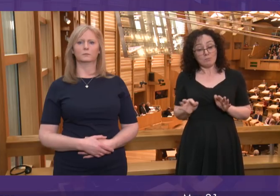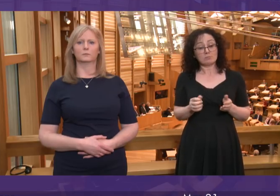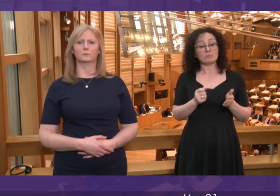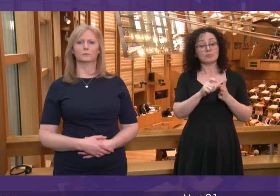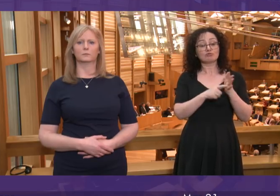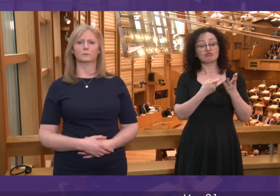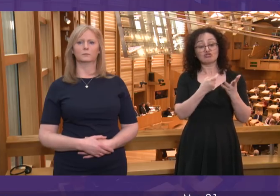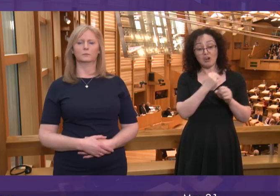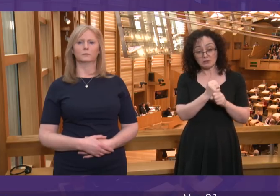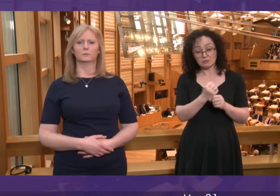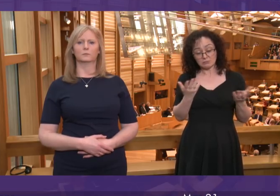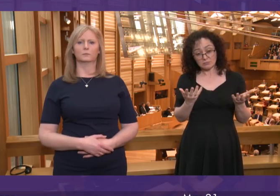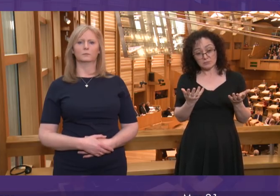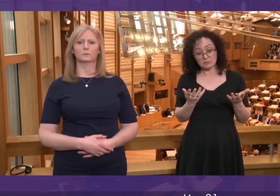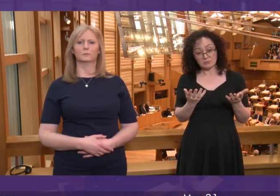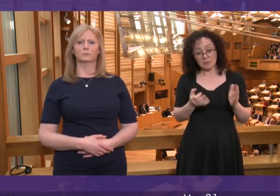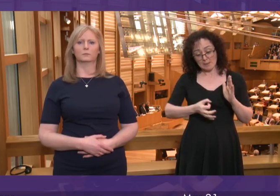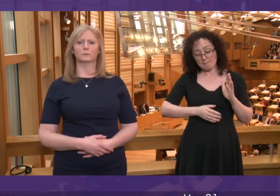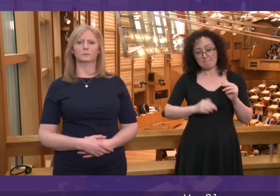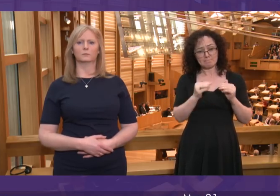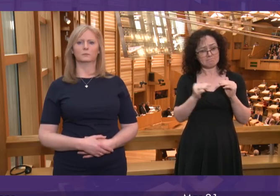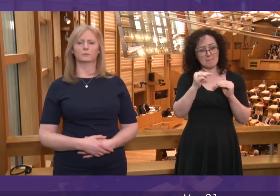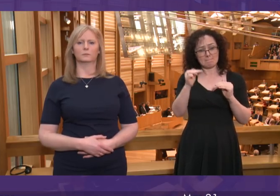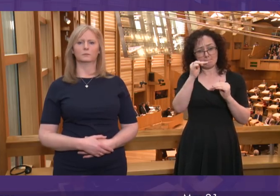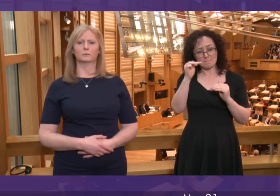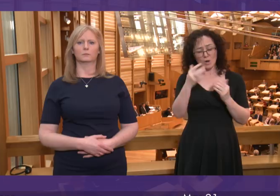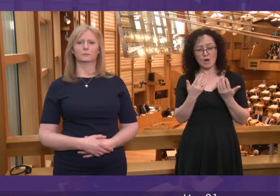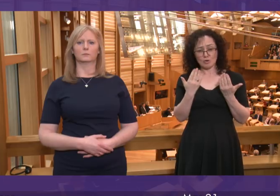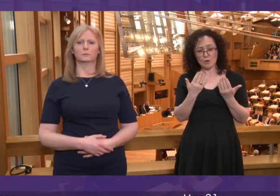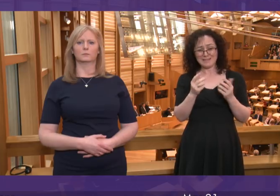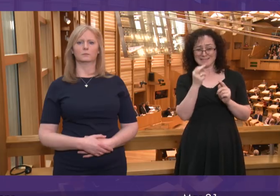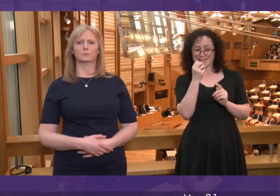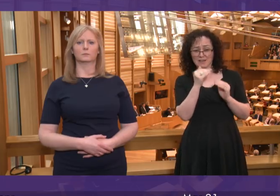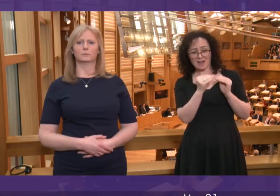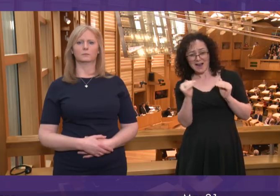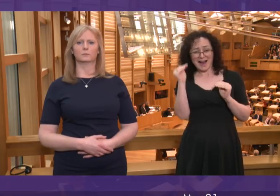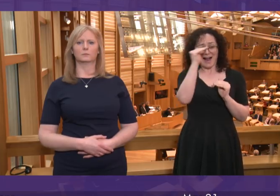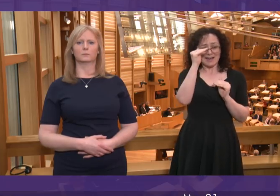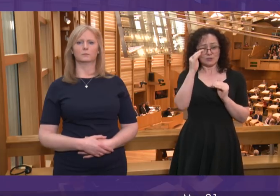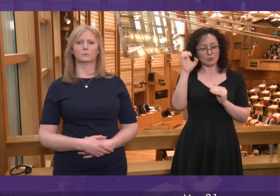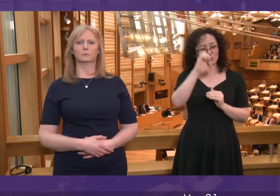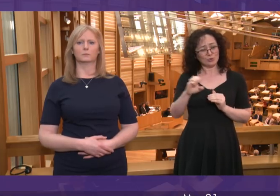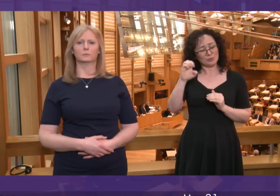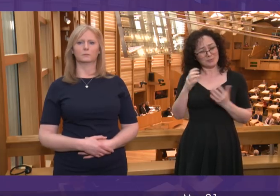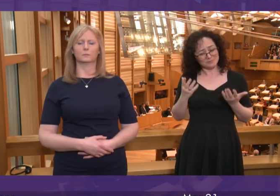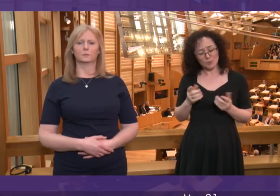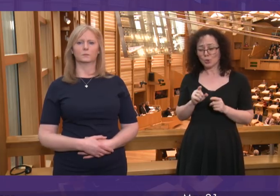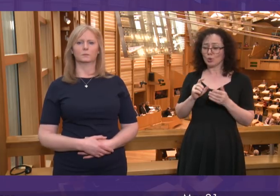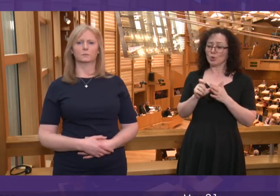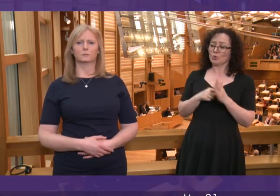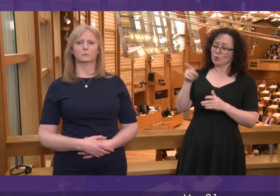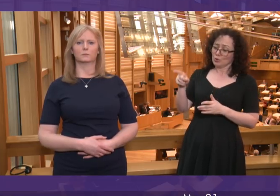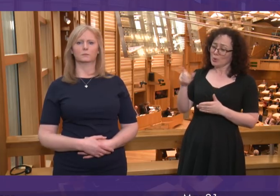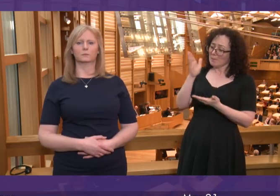the largest number of deaths per head than anywhere else in Europe. Does the First Minister believe the strategies have been a success